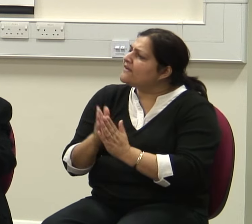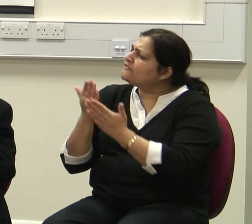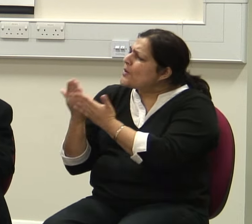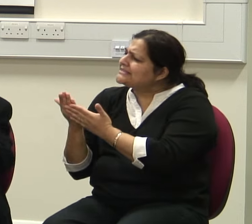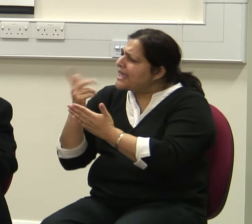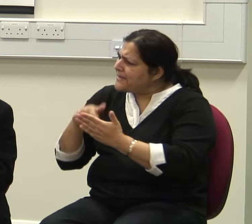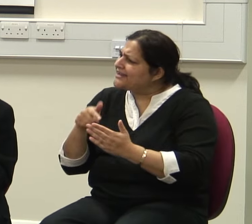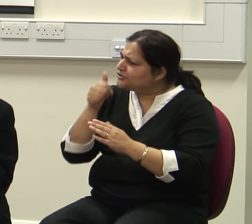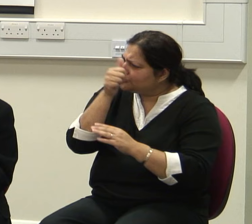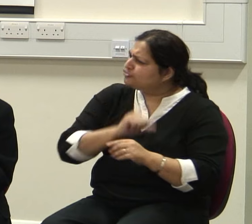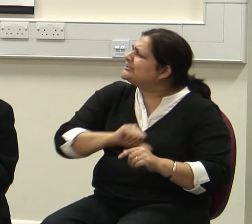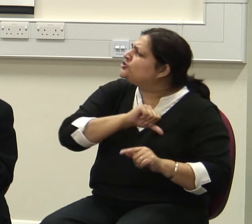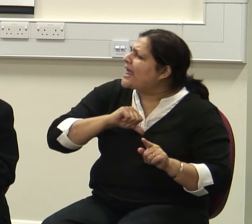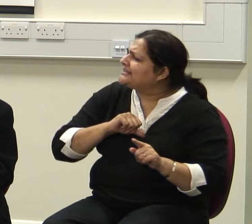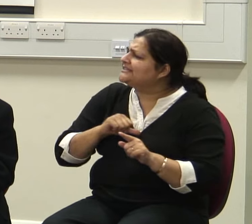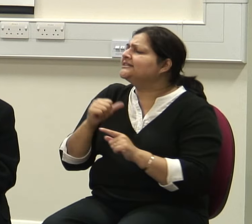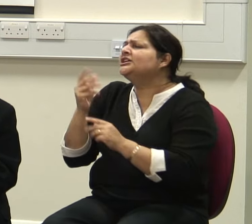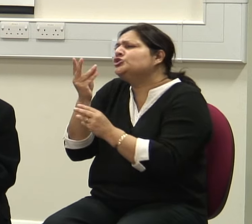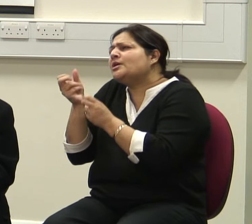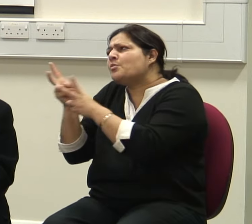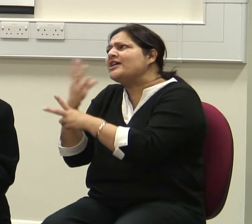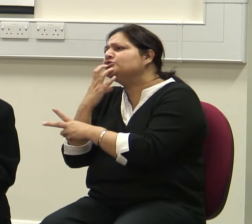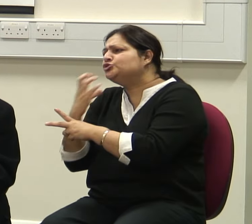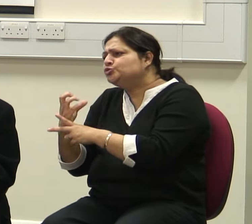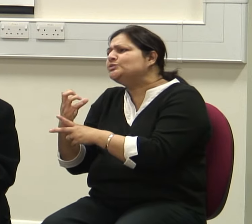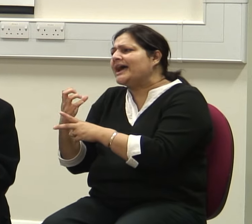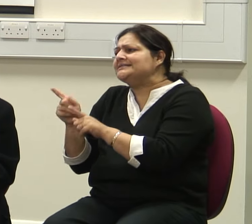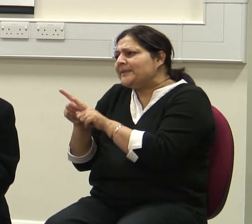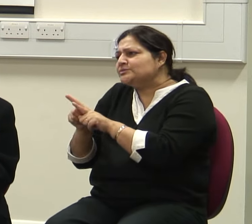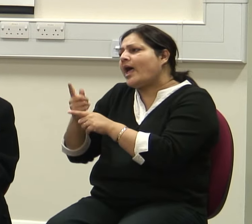so, although in Judaism too, in some ways, early enough days.